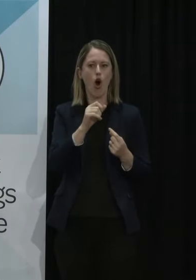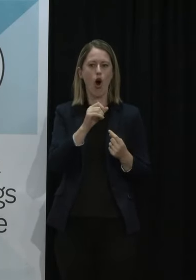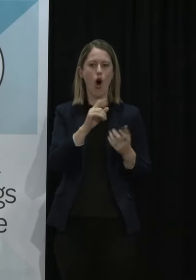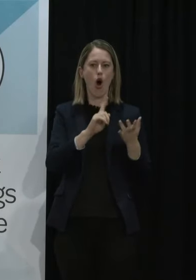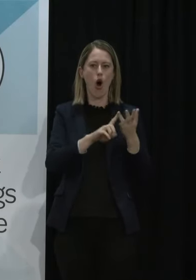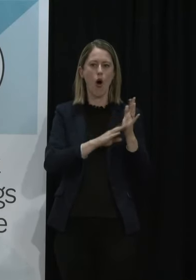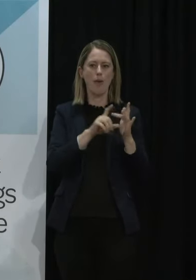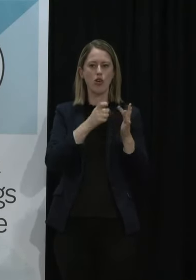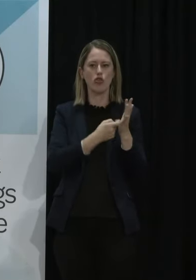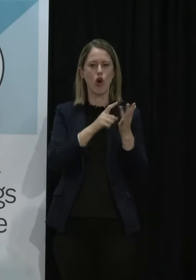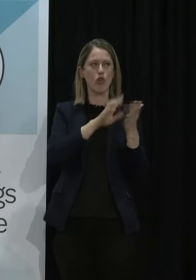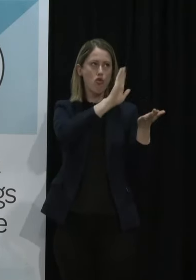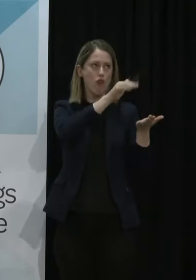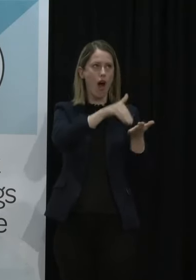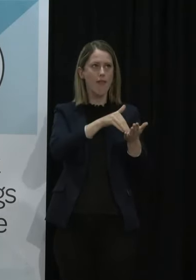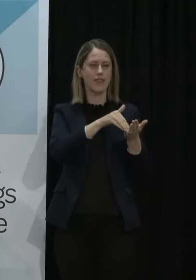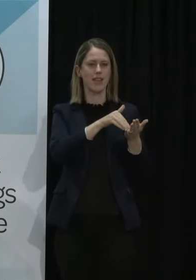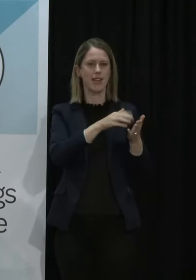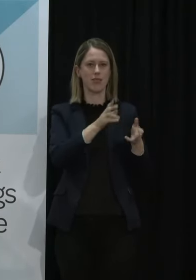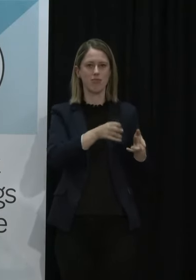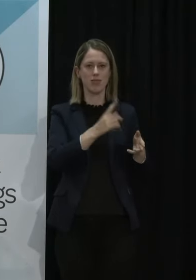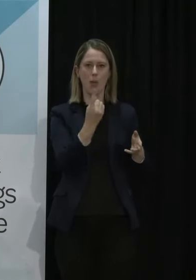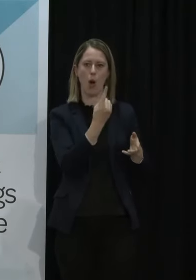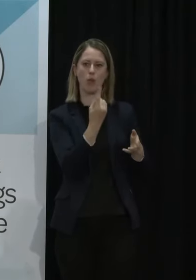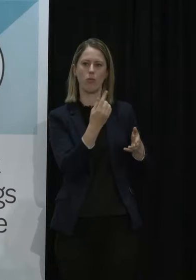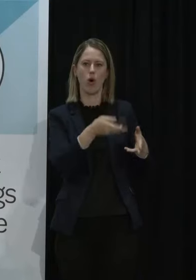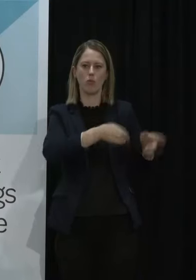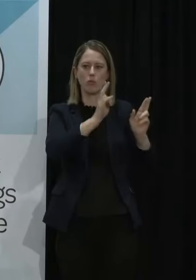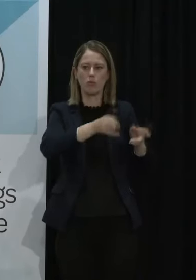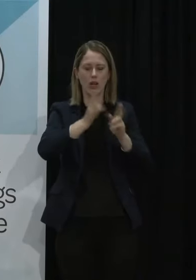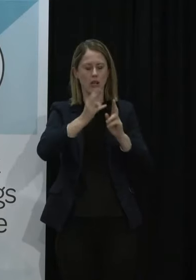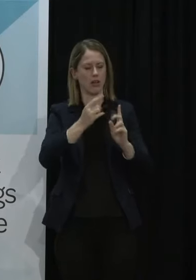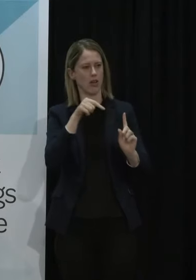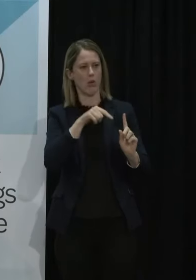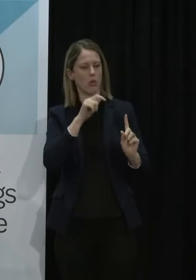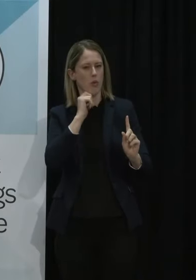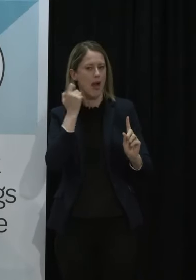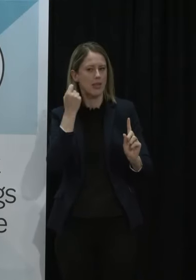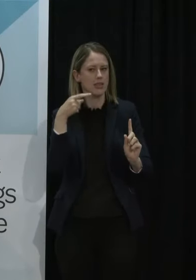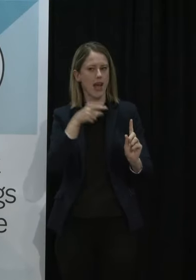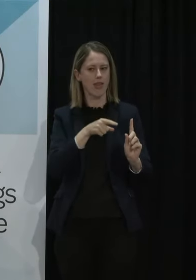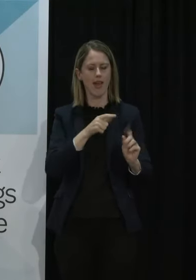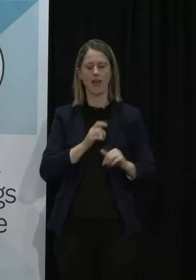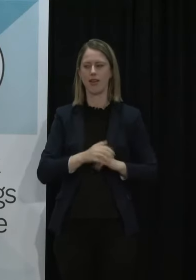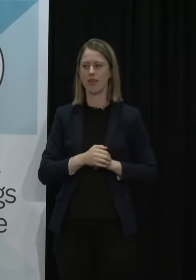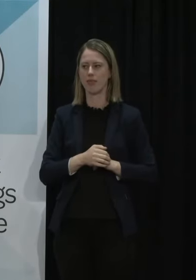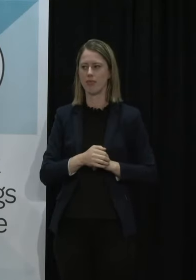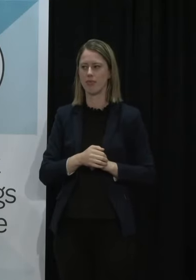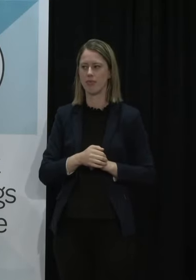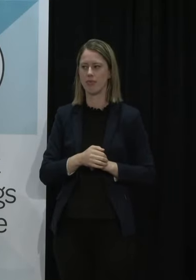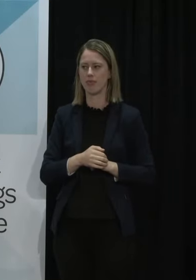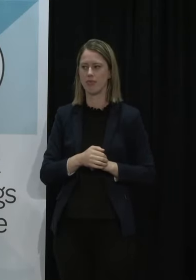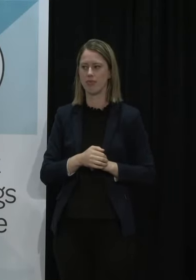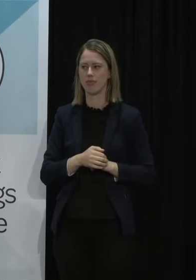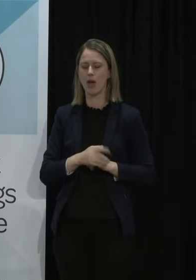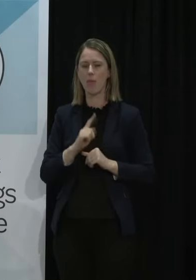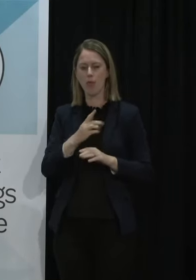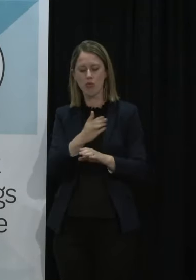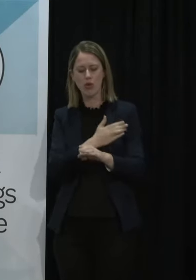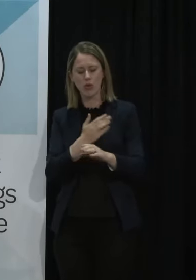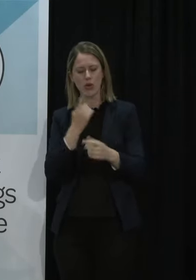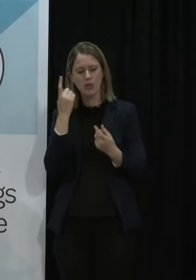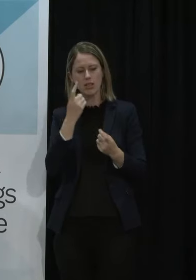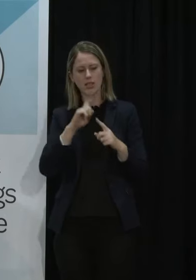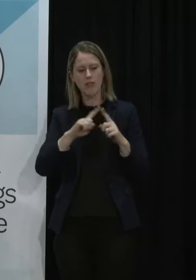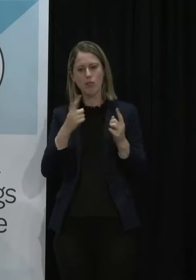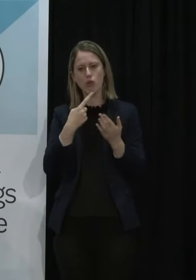what we're seeing happen internationally what we're making sure is that we've already preemptively considered any